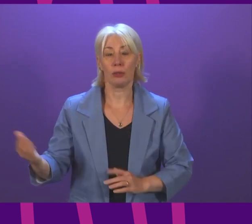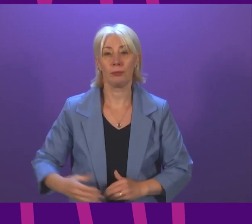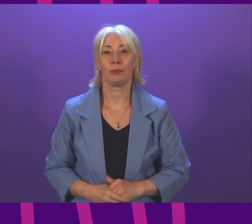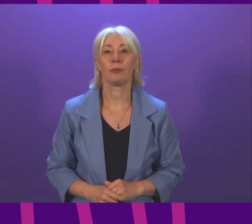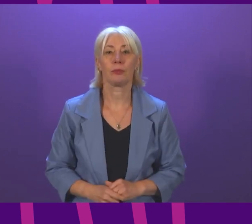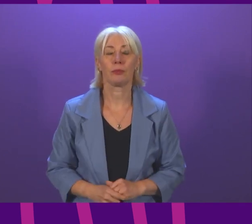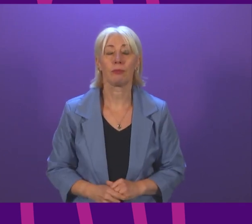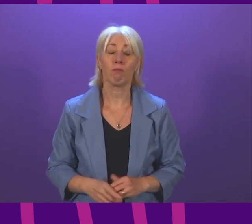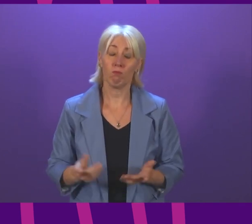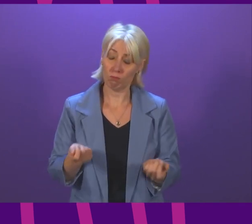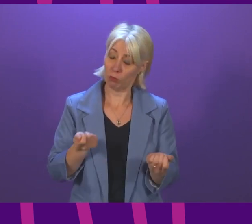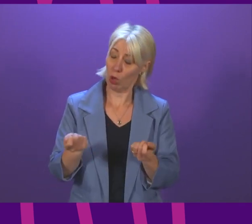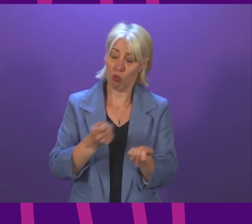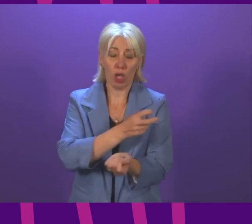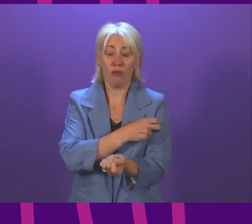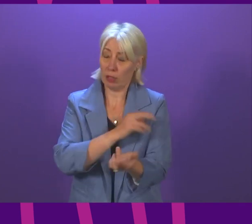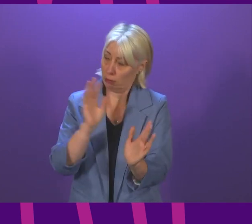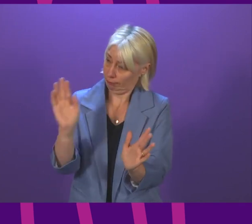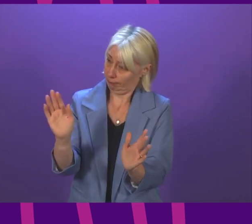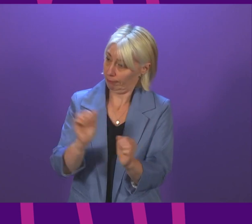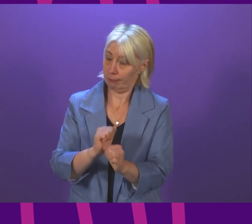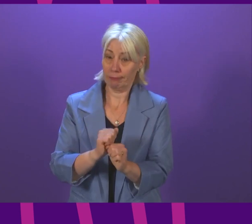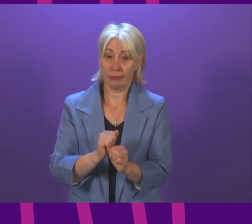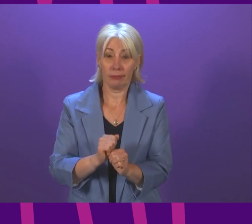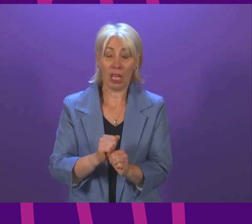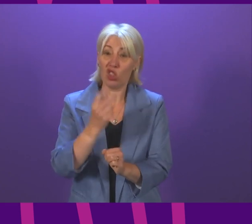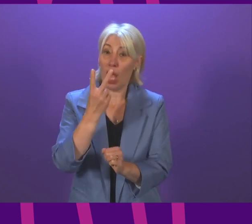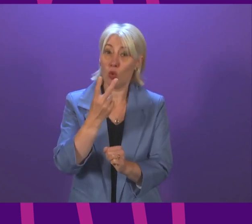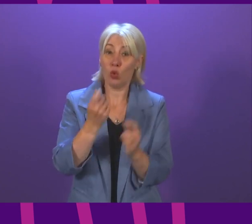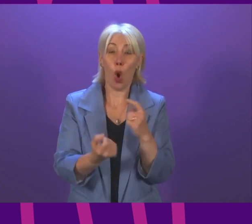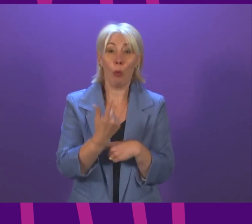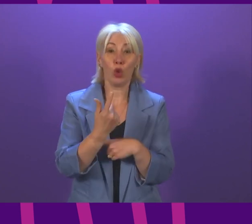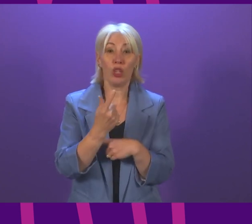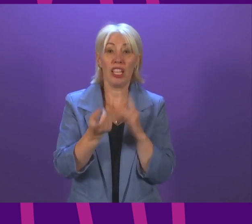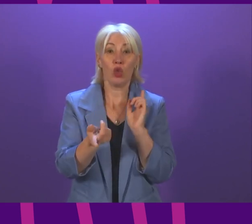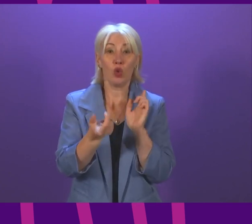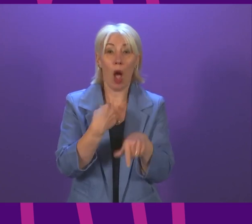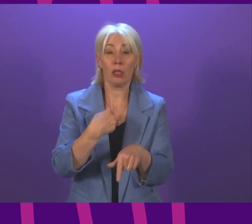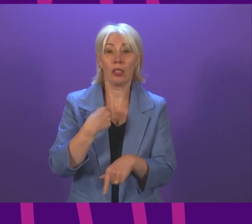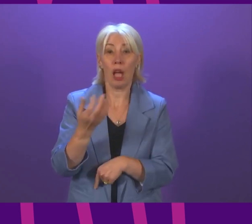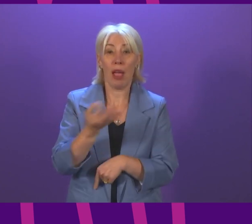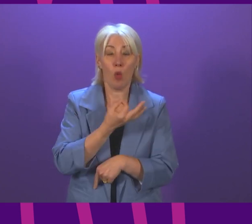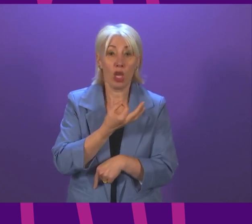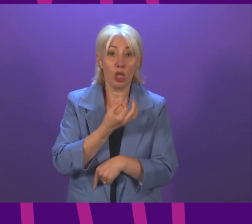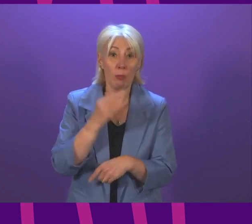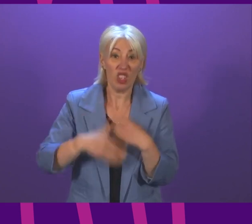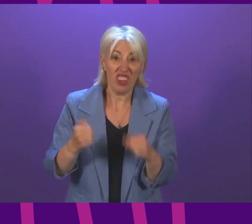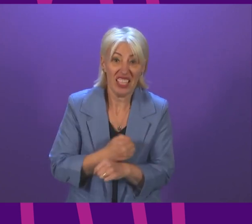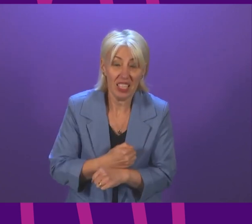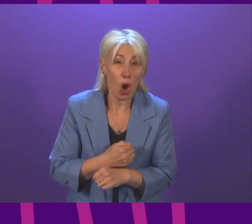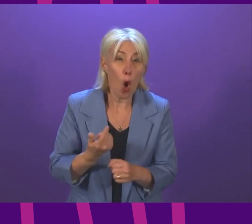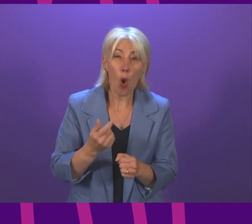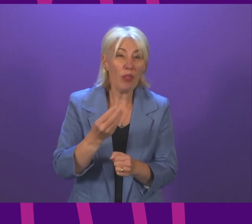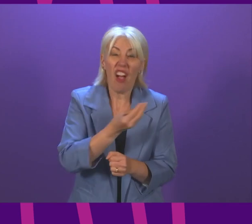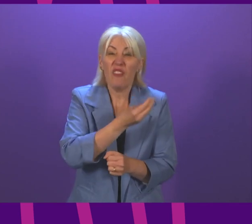The Prime Minister had two bites at the cherry to answer that question and she couldn't do it. There's only half a dozen regulations